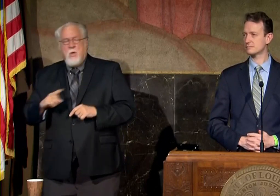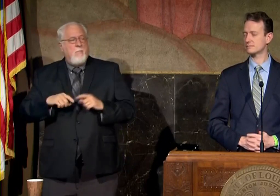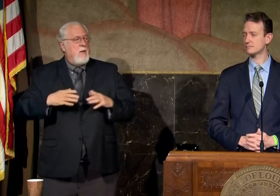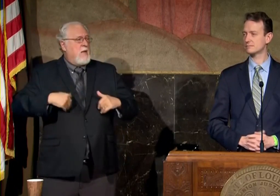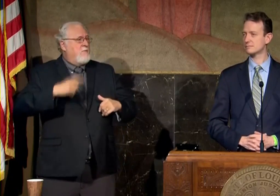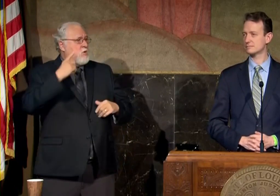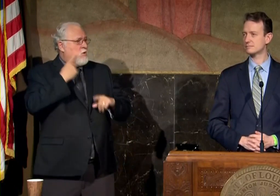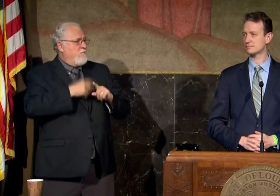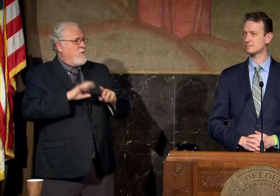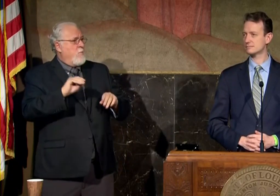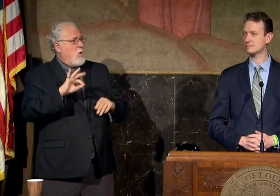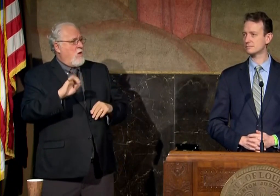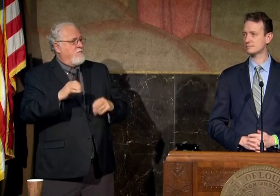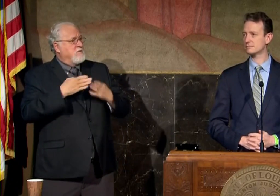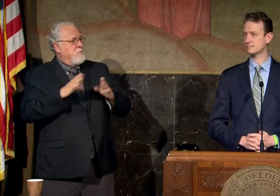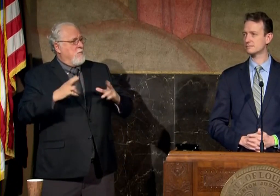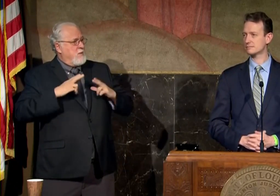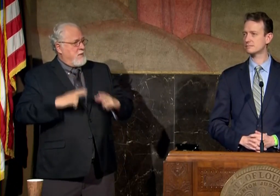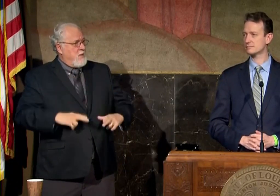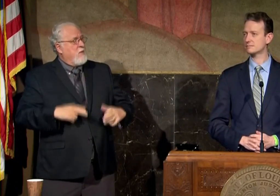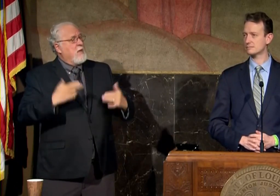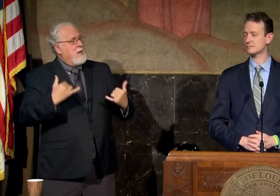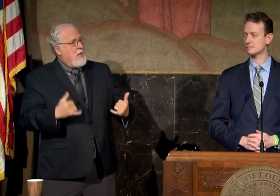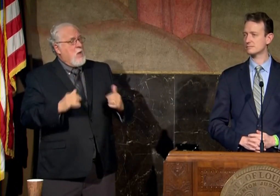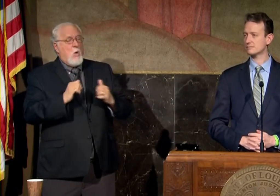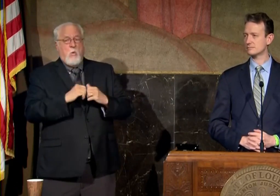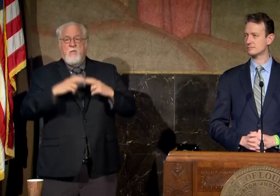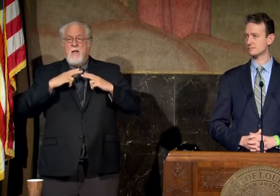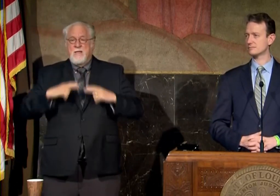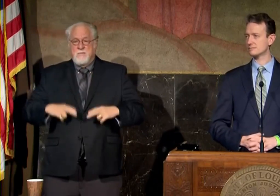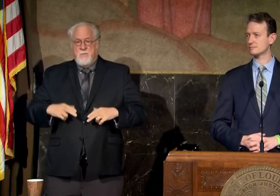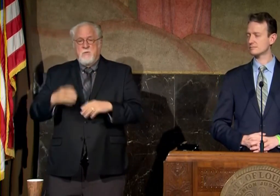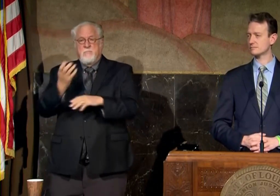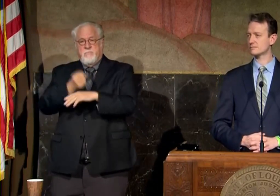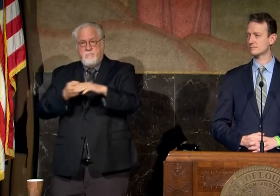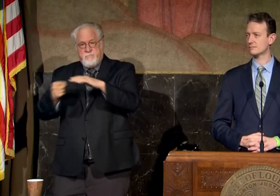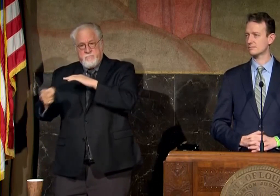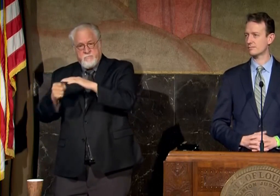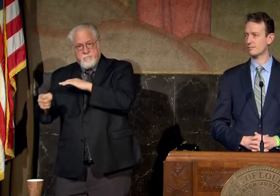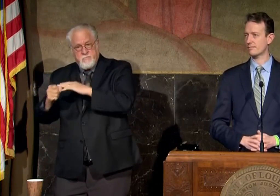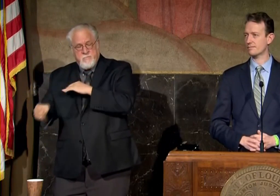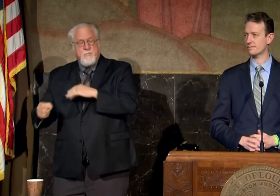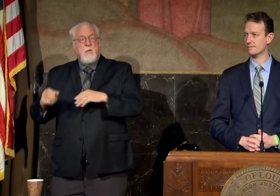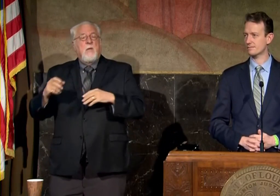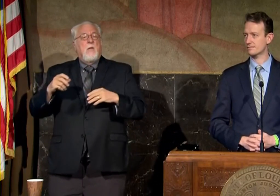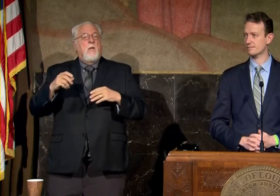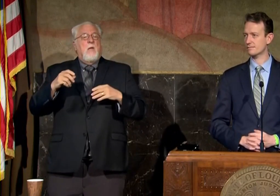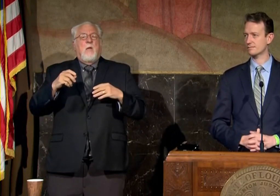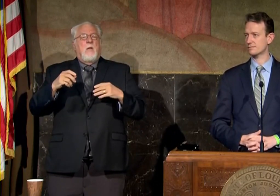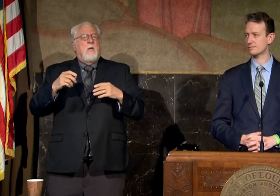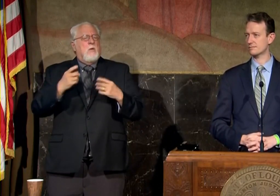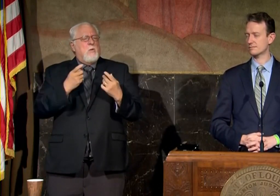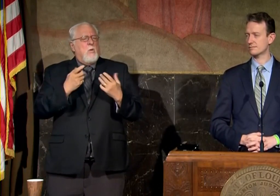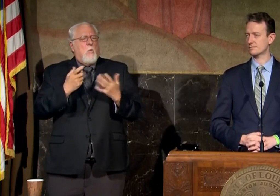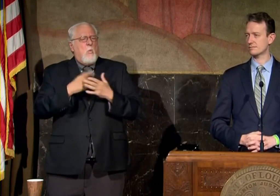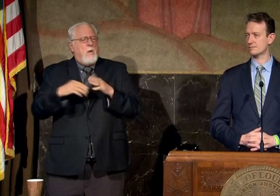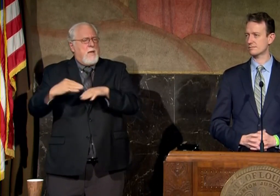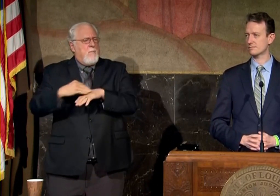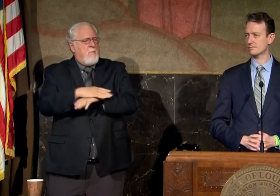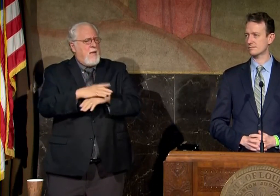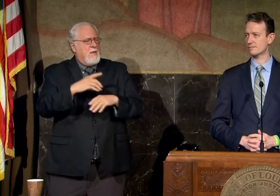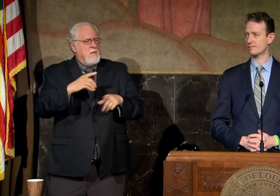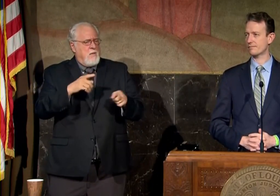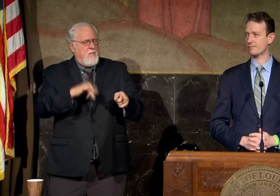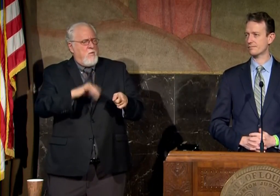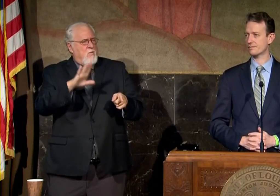statewide perspective um more than a week out now as hospitalizations continue to rise from the office perspective what do you see as far as um the impact maybe those beds